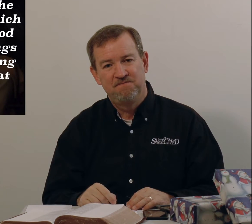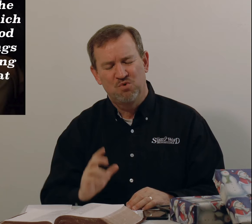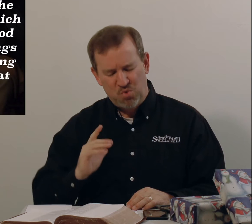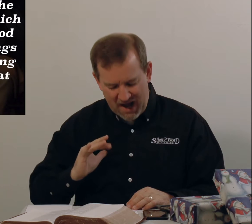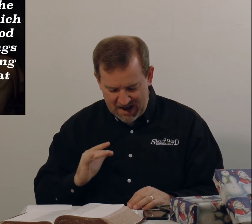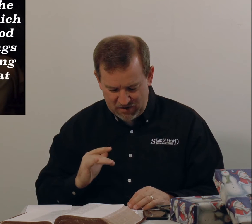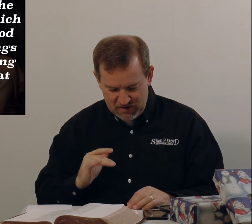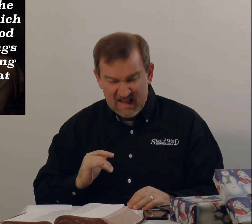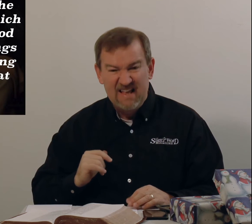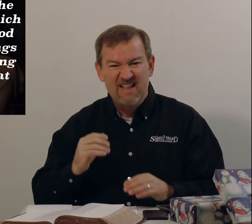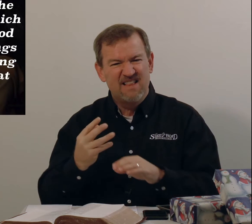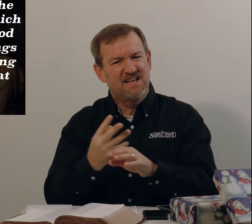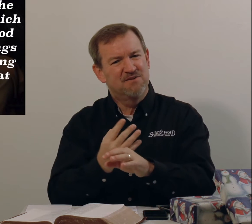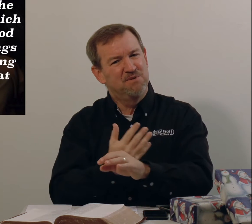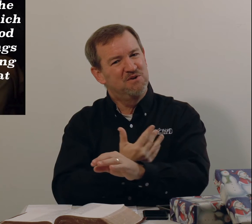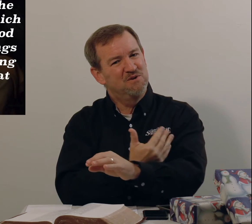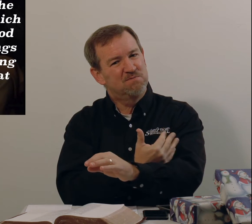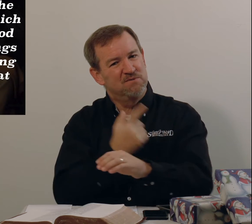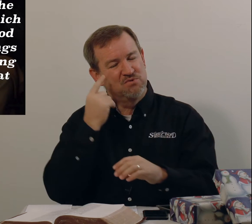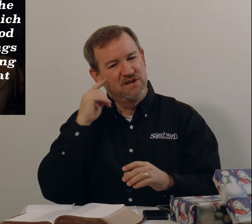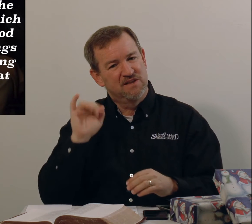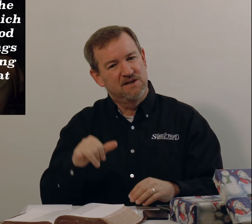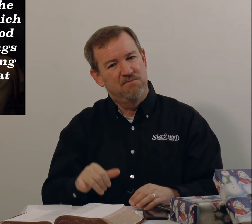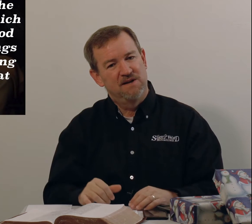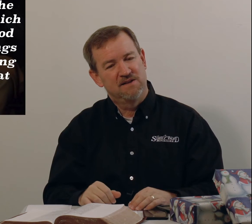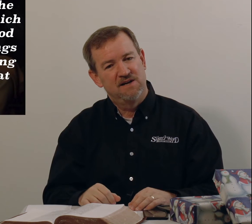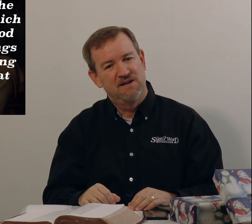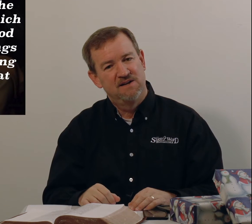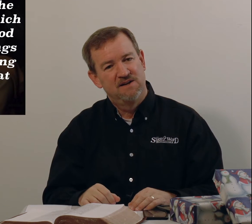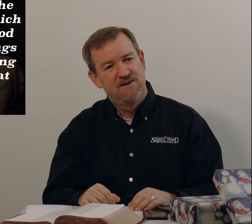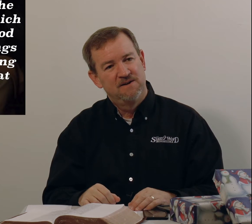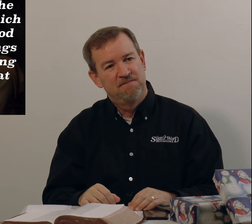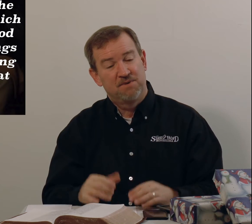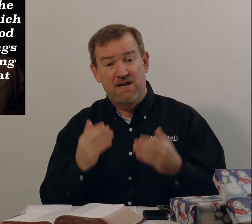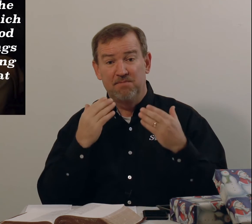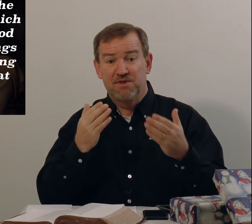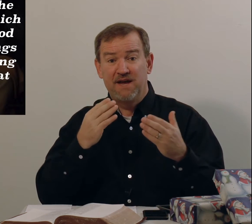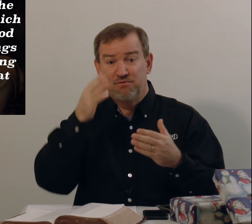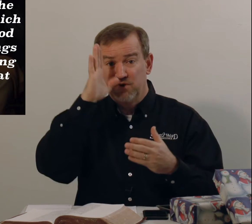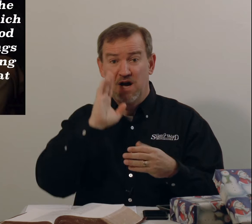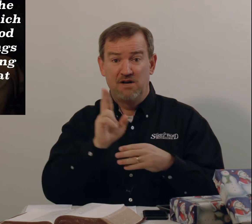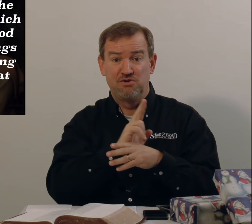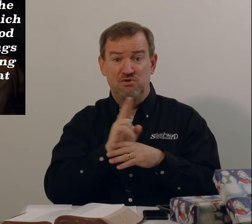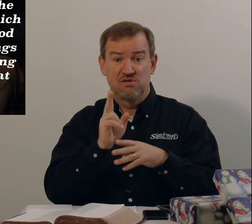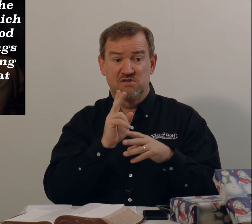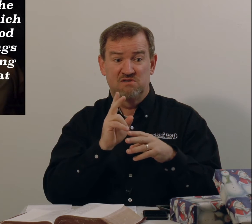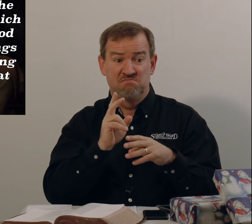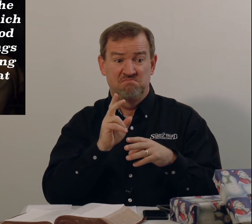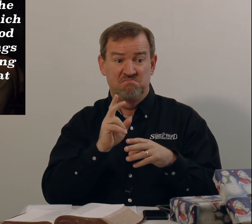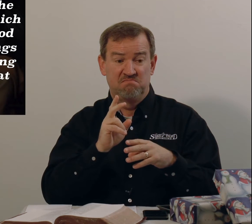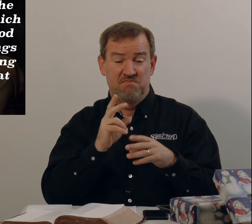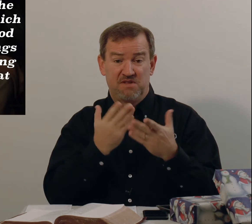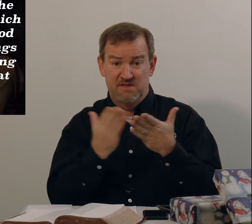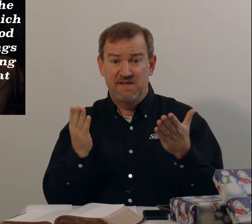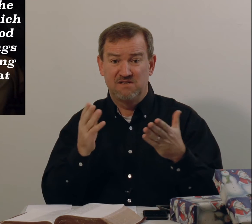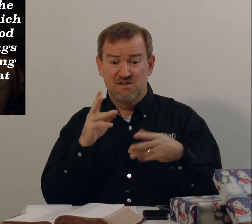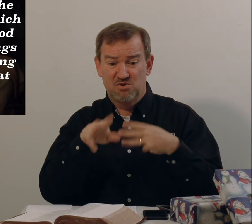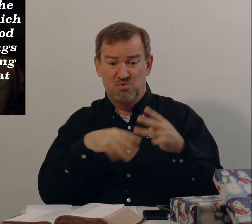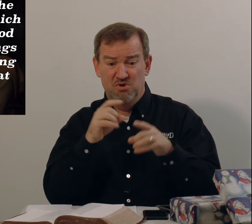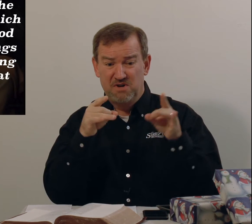Wow. That gives me goosebumps when I think about that. And I'm thankful God uses the things that the world